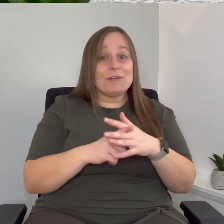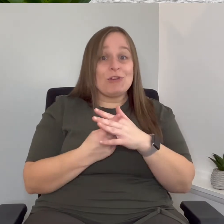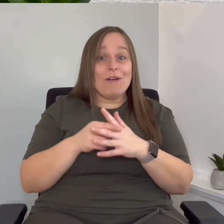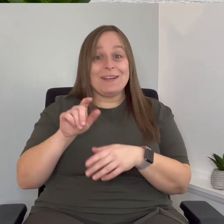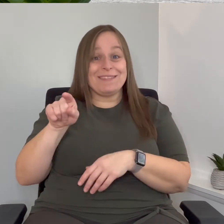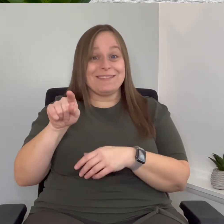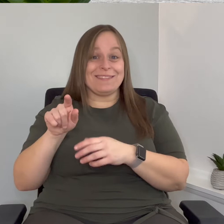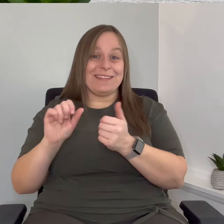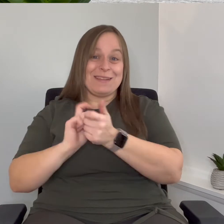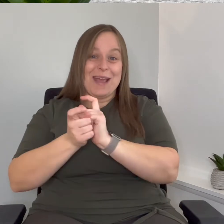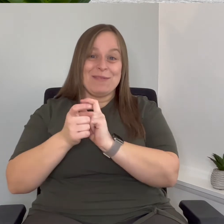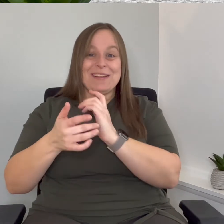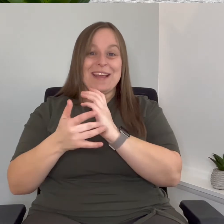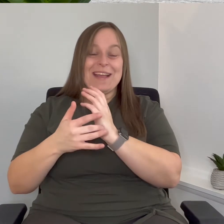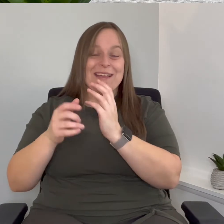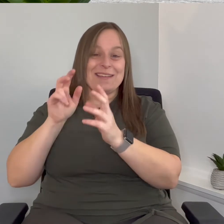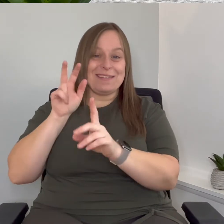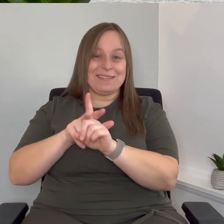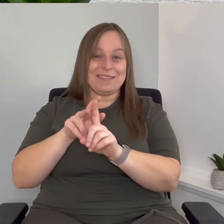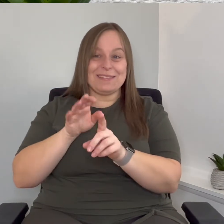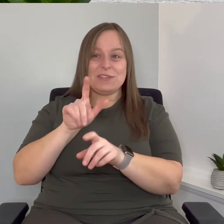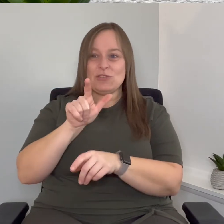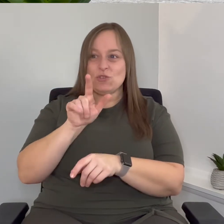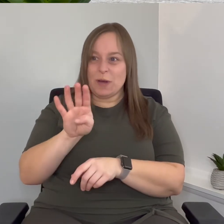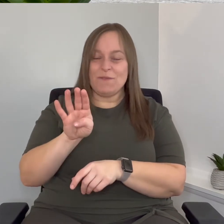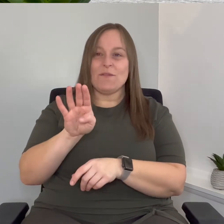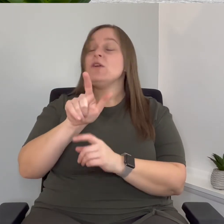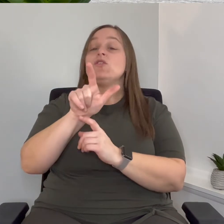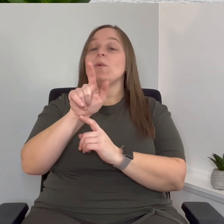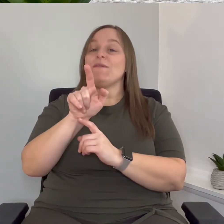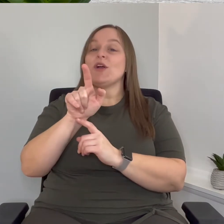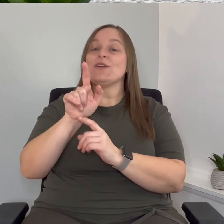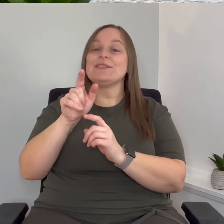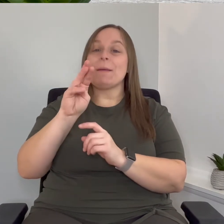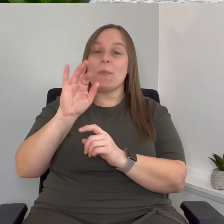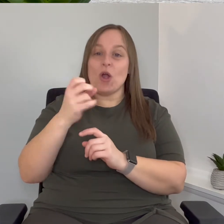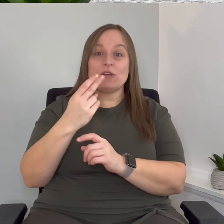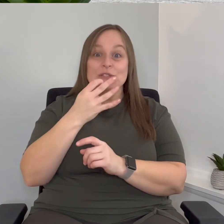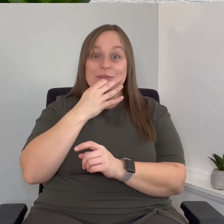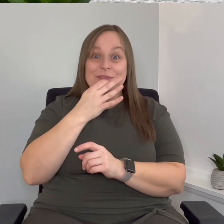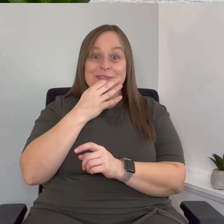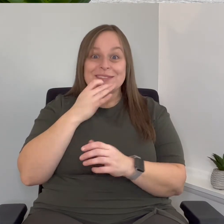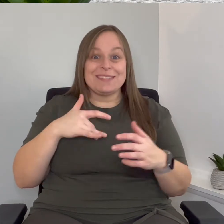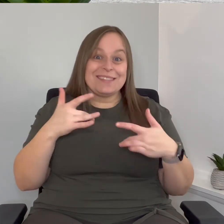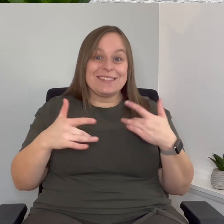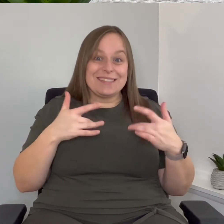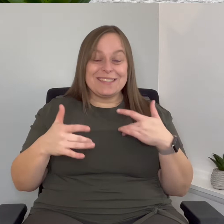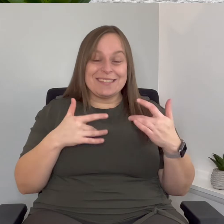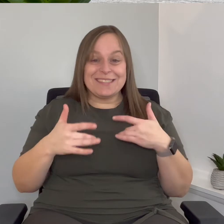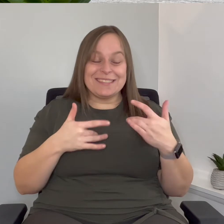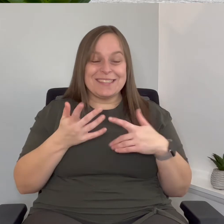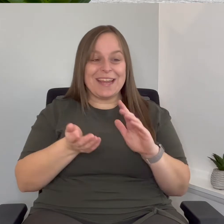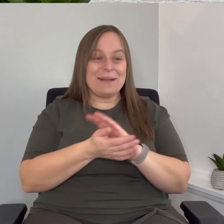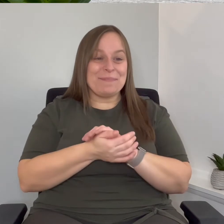adaptive technology specialist on the 21st of March which is super super exciting um